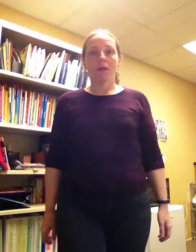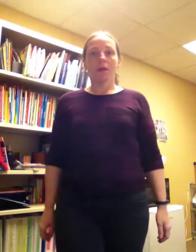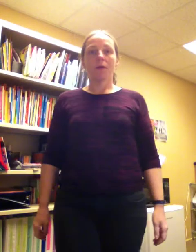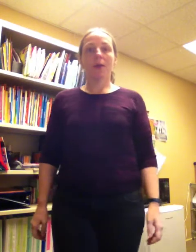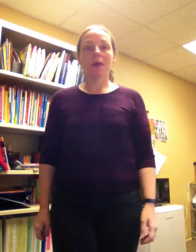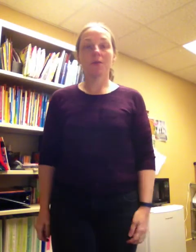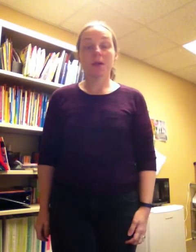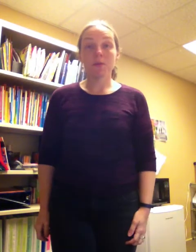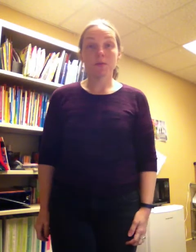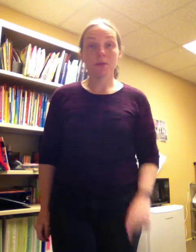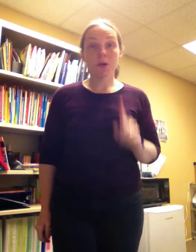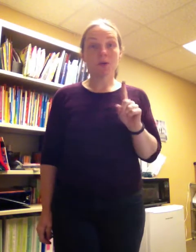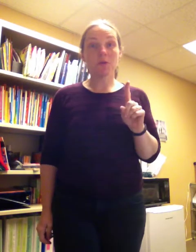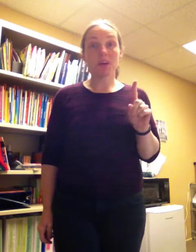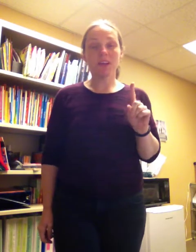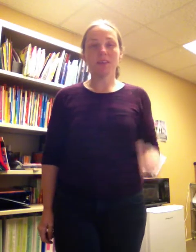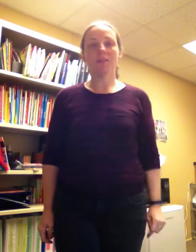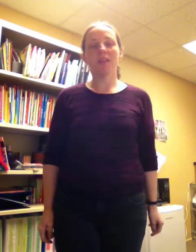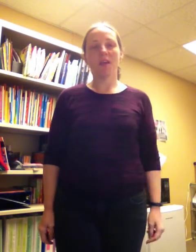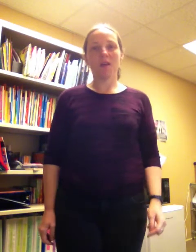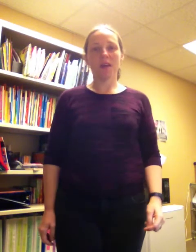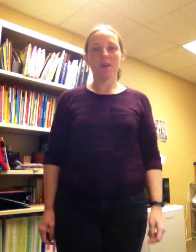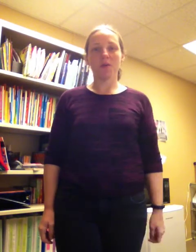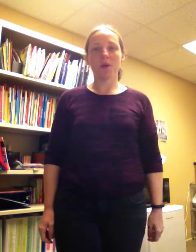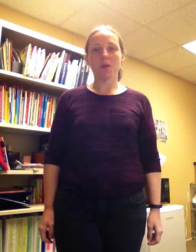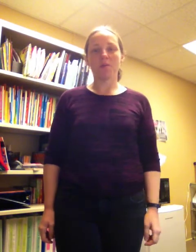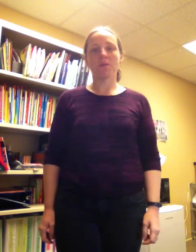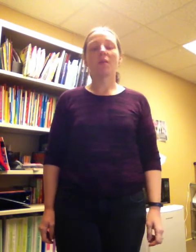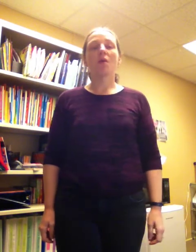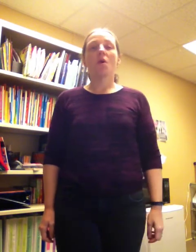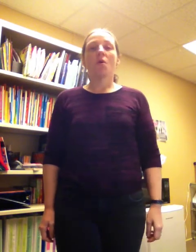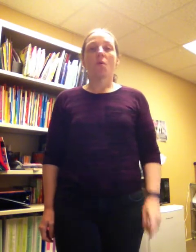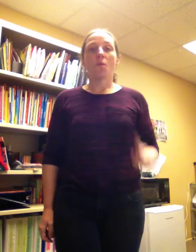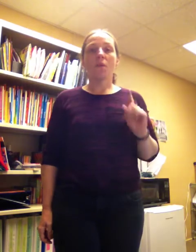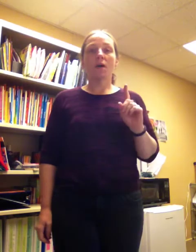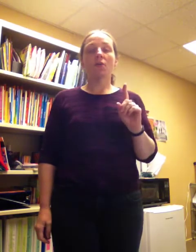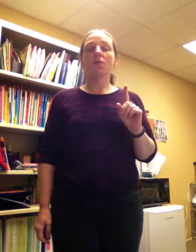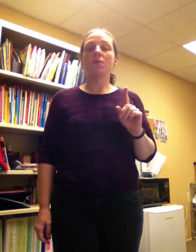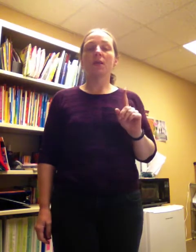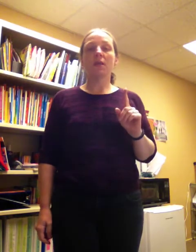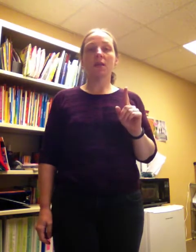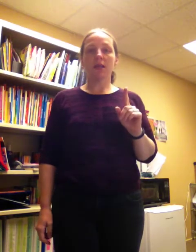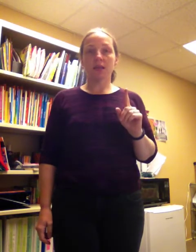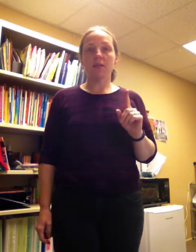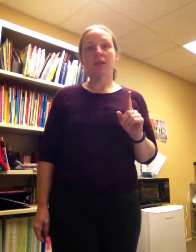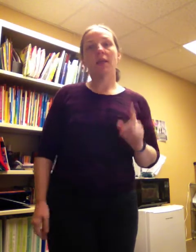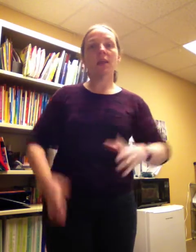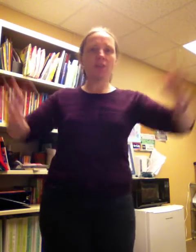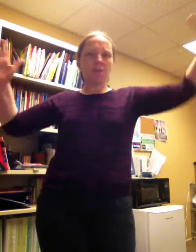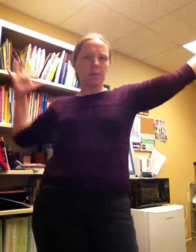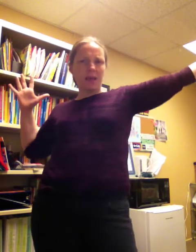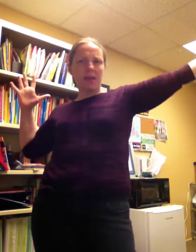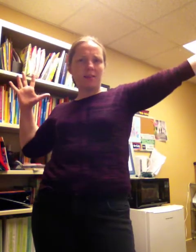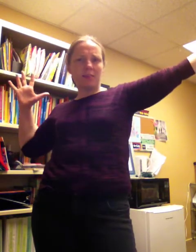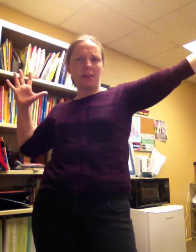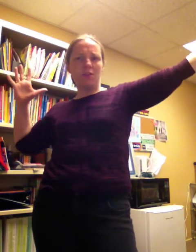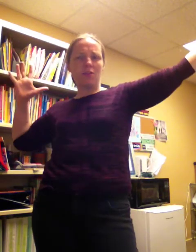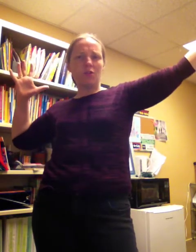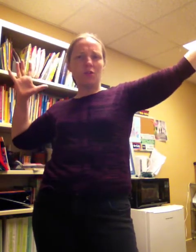Okay, you ready with your one gorilla? Here we go. One gorilla in the cage, the biggest in the zoo,